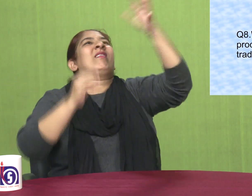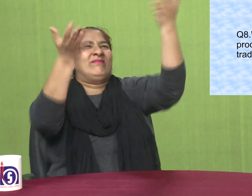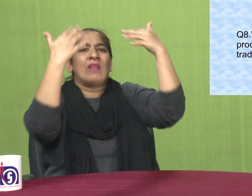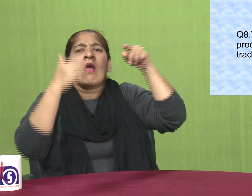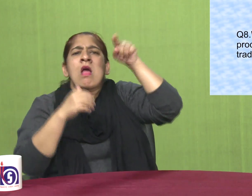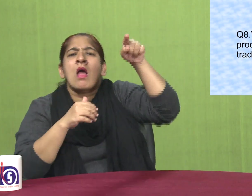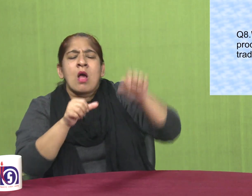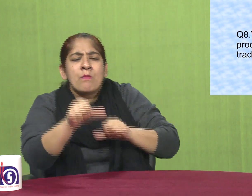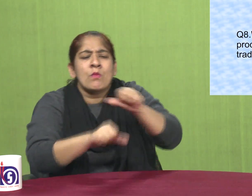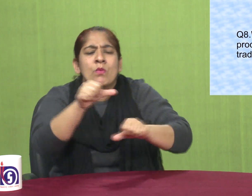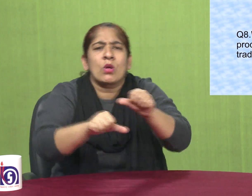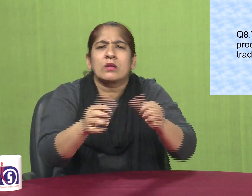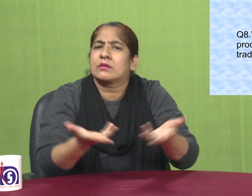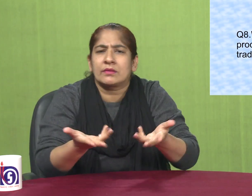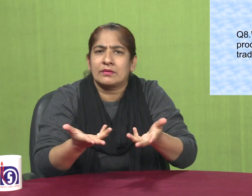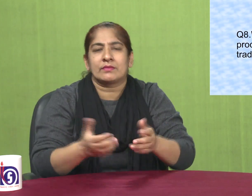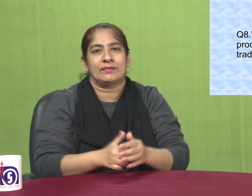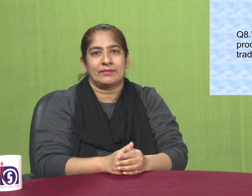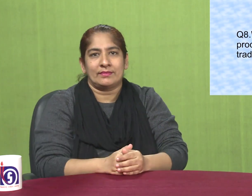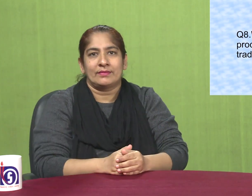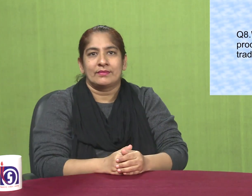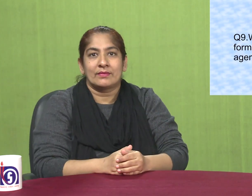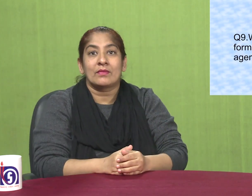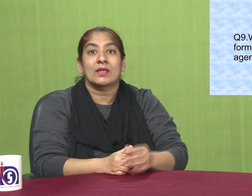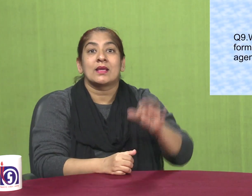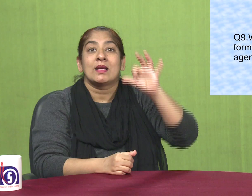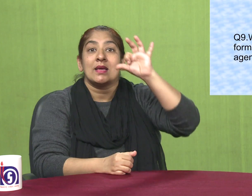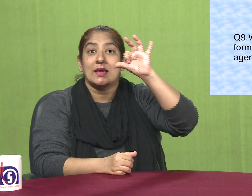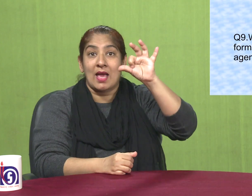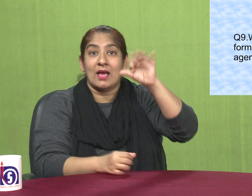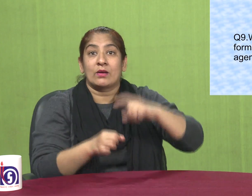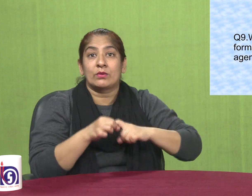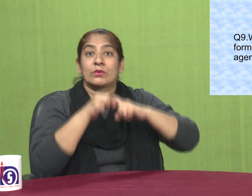question number 9